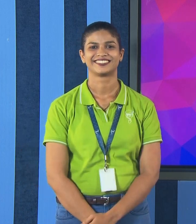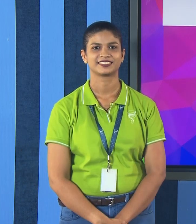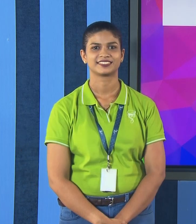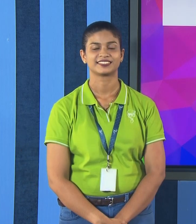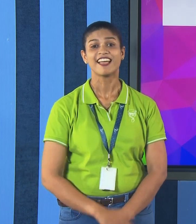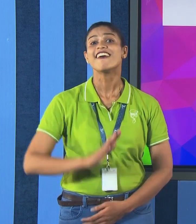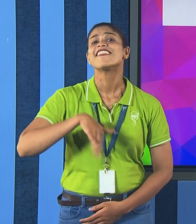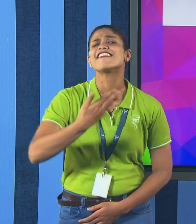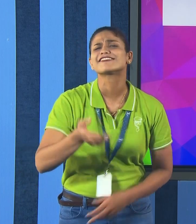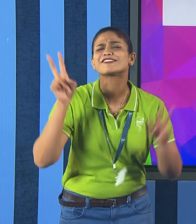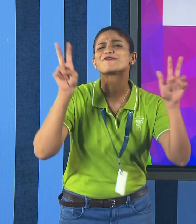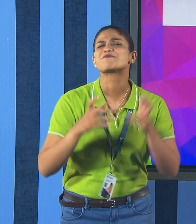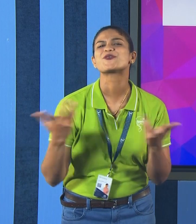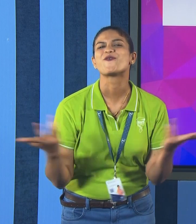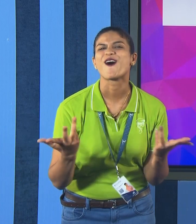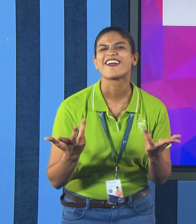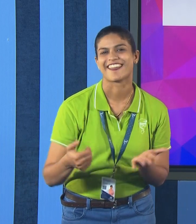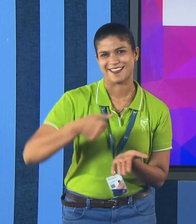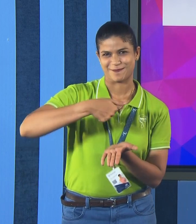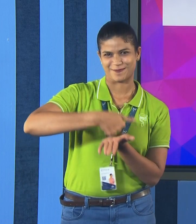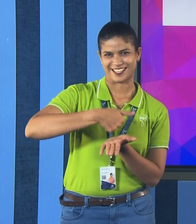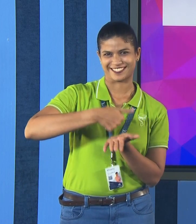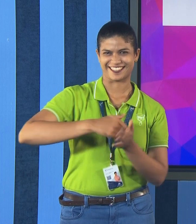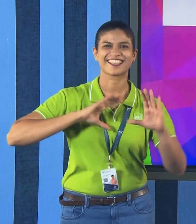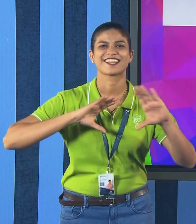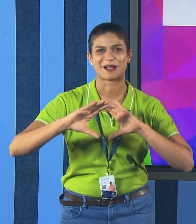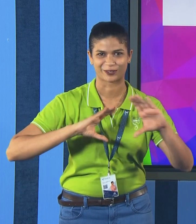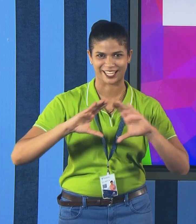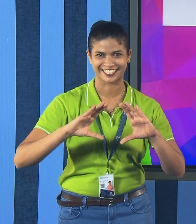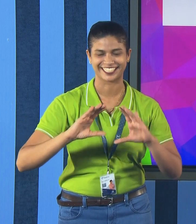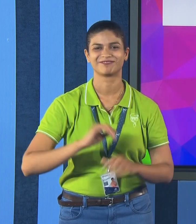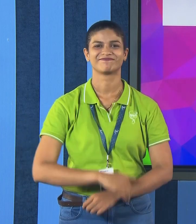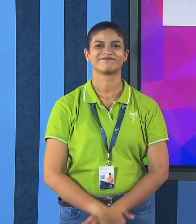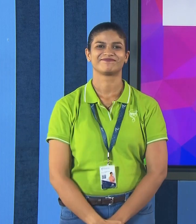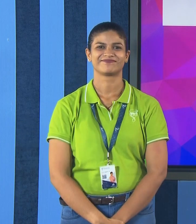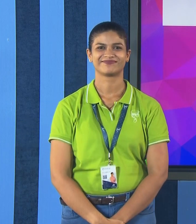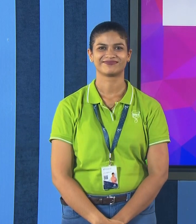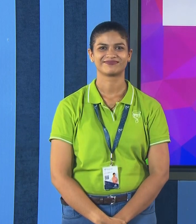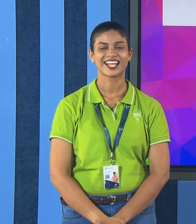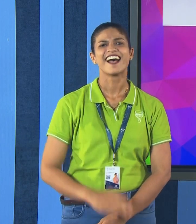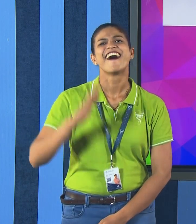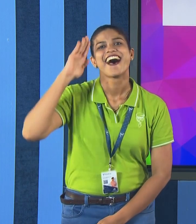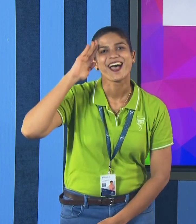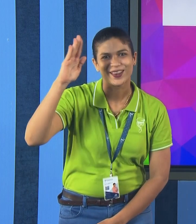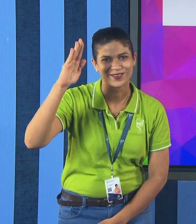We are moving to the next topic, basic conversation. Hello.